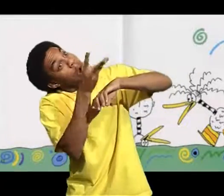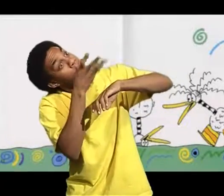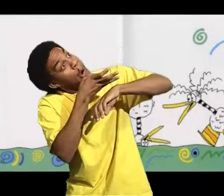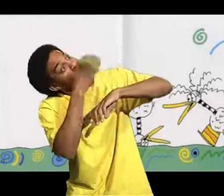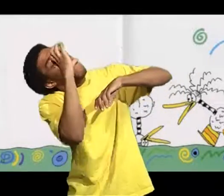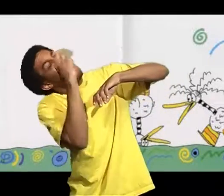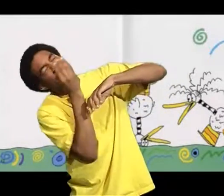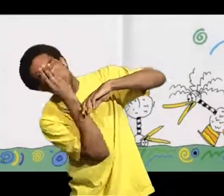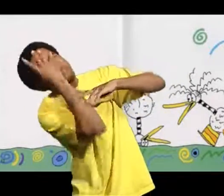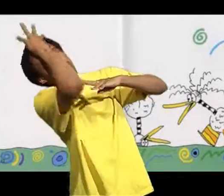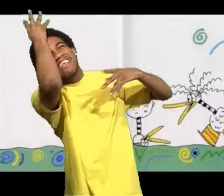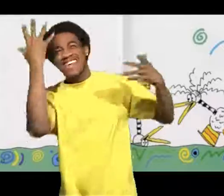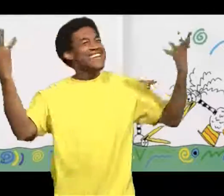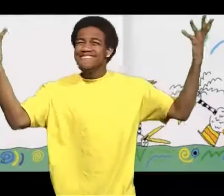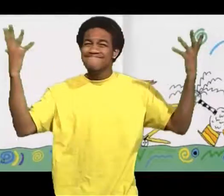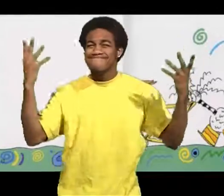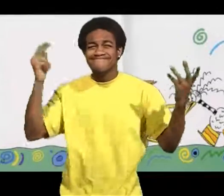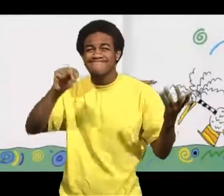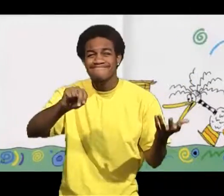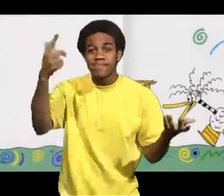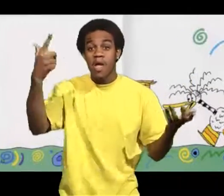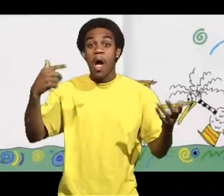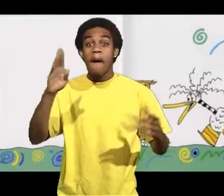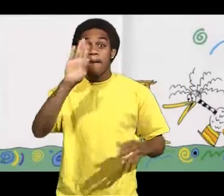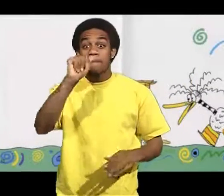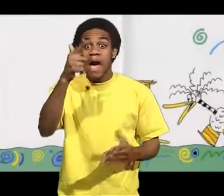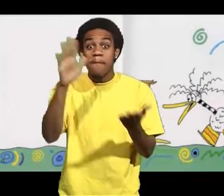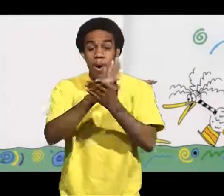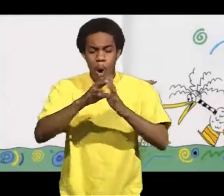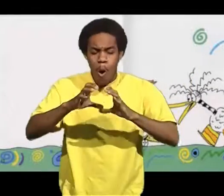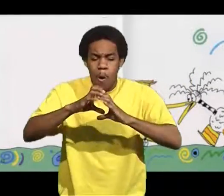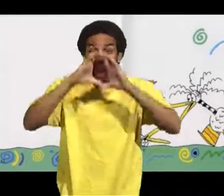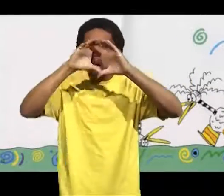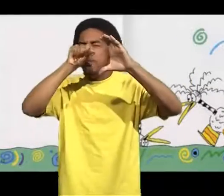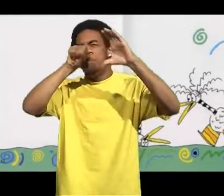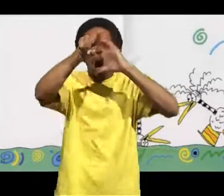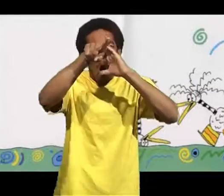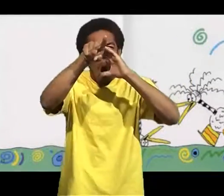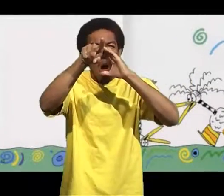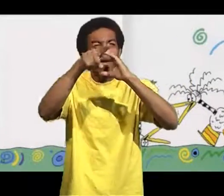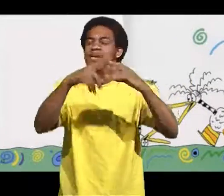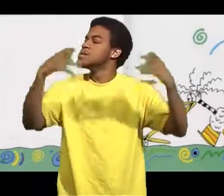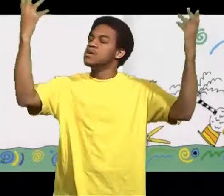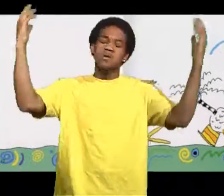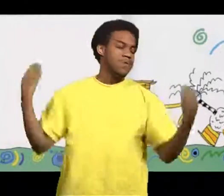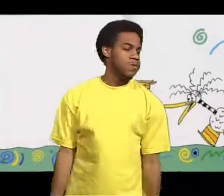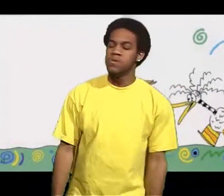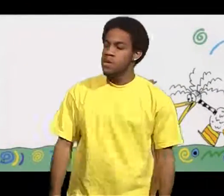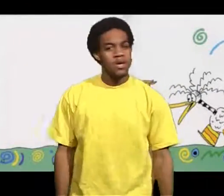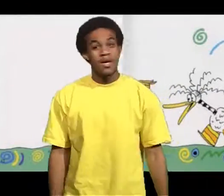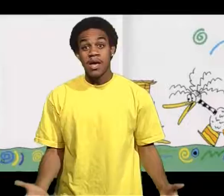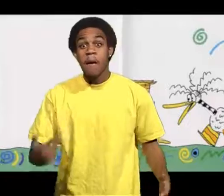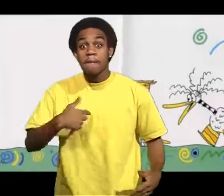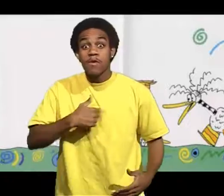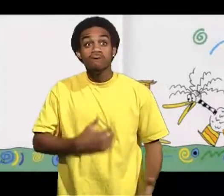I tried drinking water upside down. just splashed on my face. It was no good. I got a paper bag but my nose went through. That was no good.